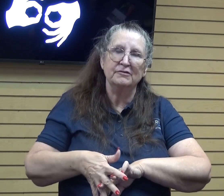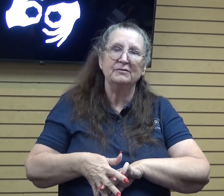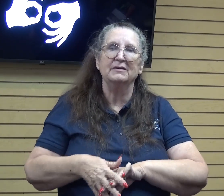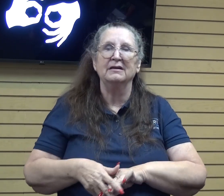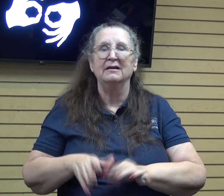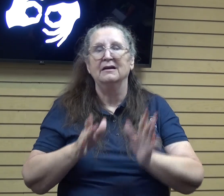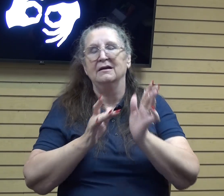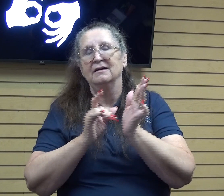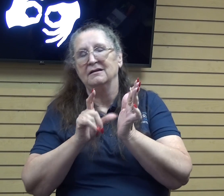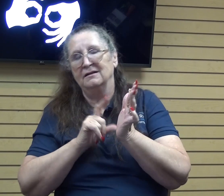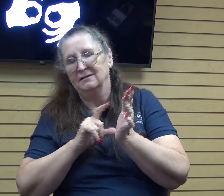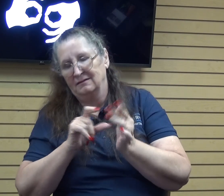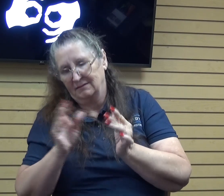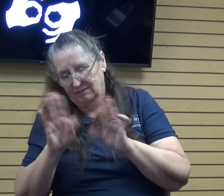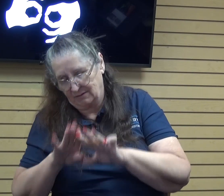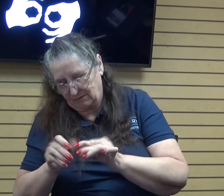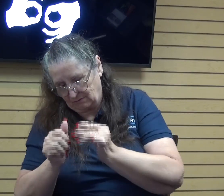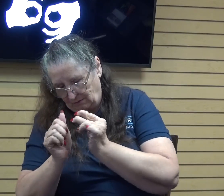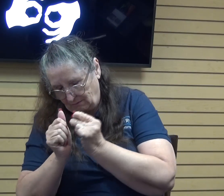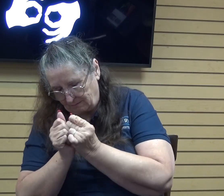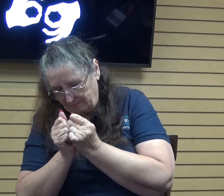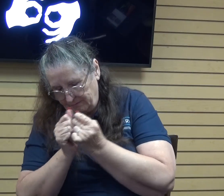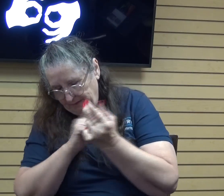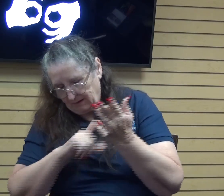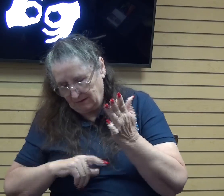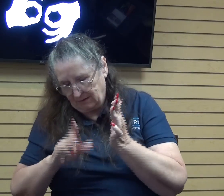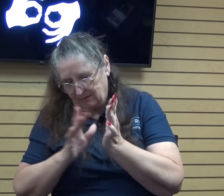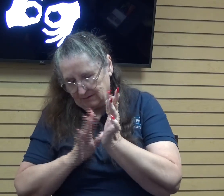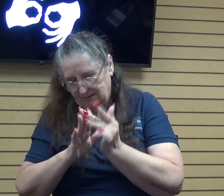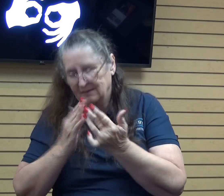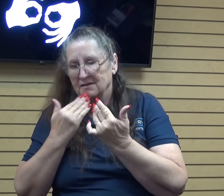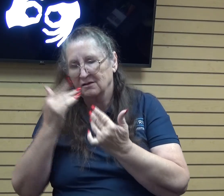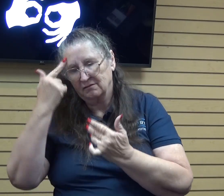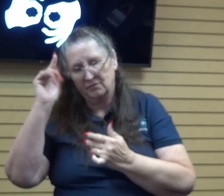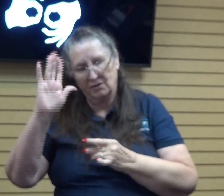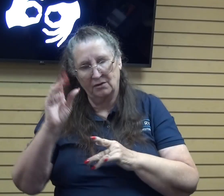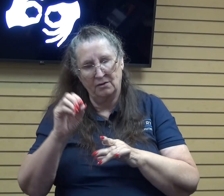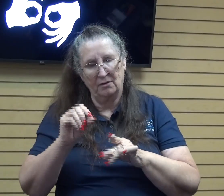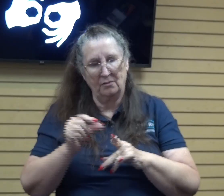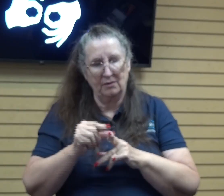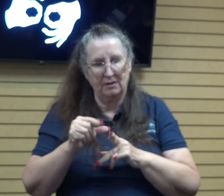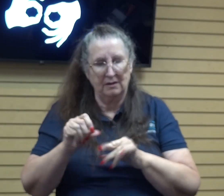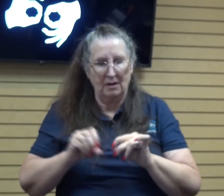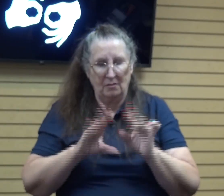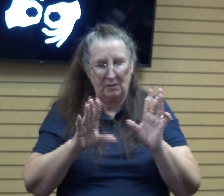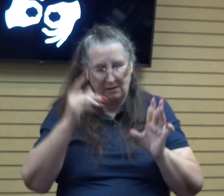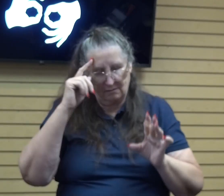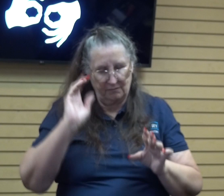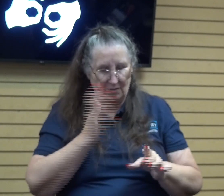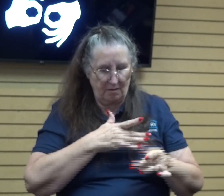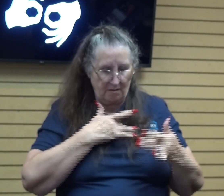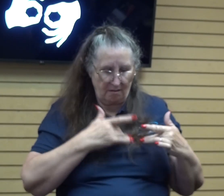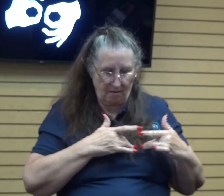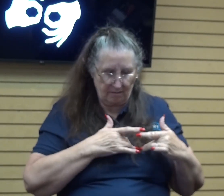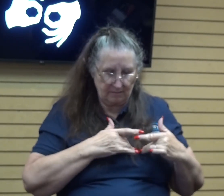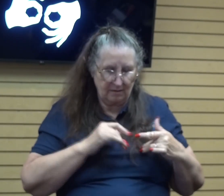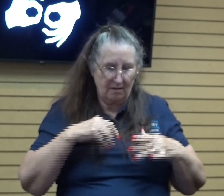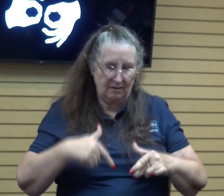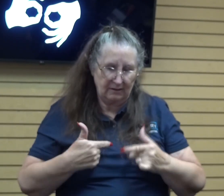thank you for your word lord for for you being the beacon of light in our in our hearts lord in our lives i pray that you